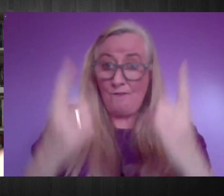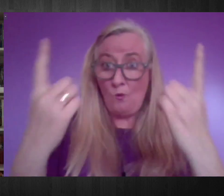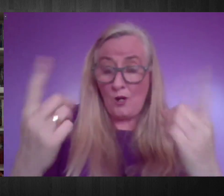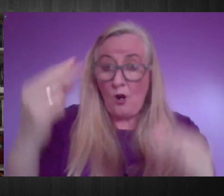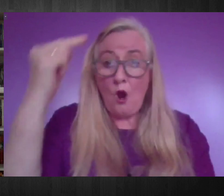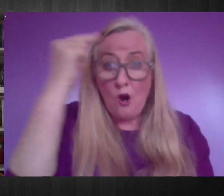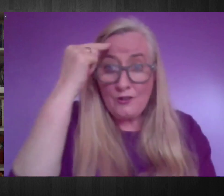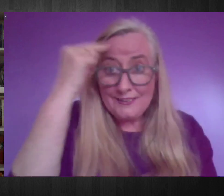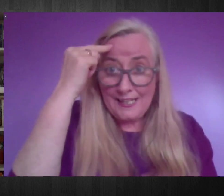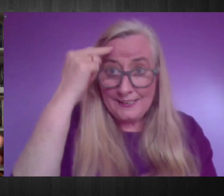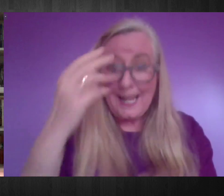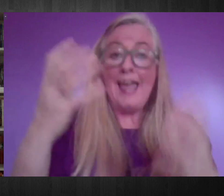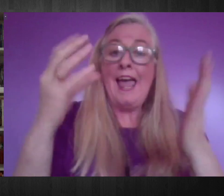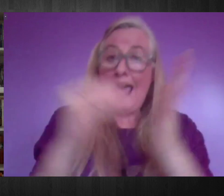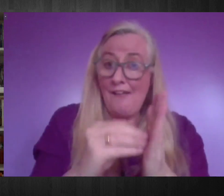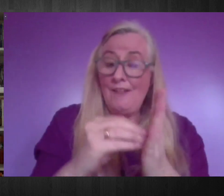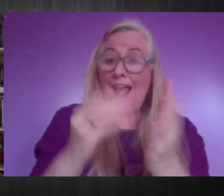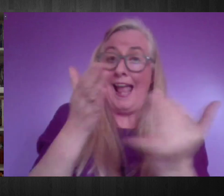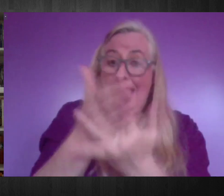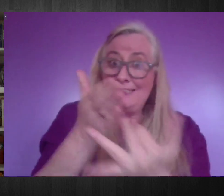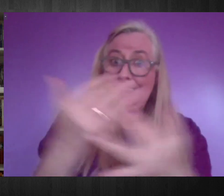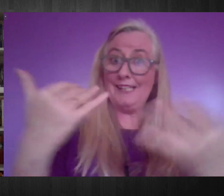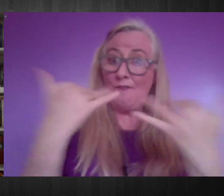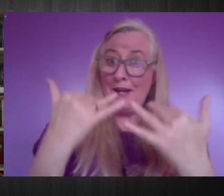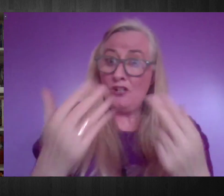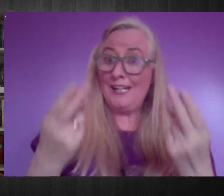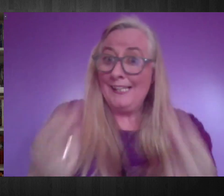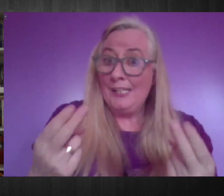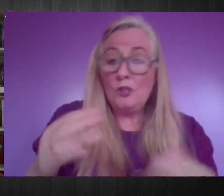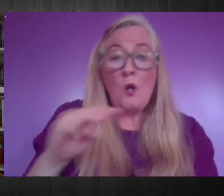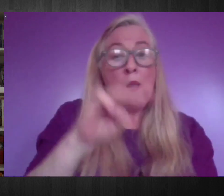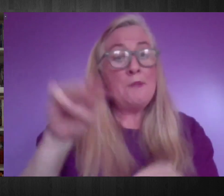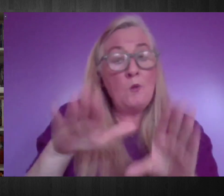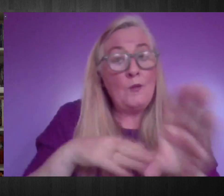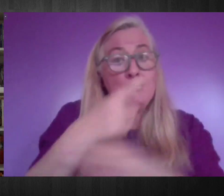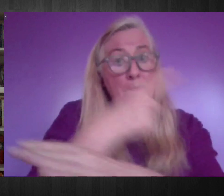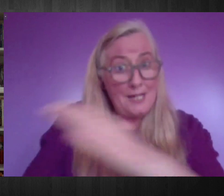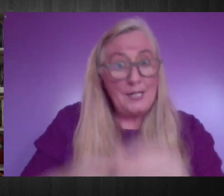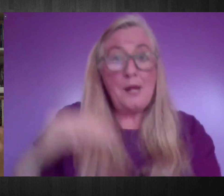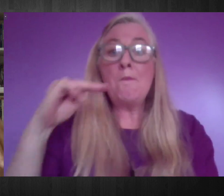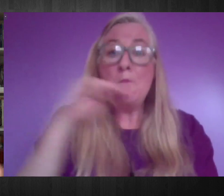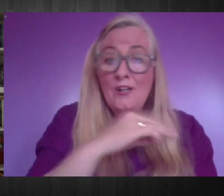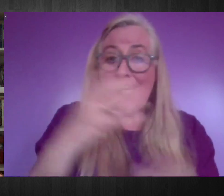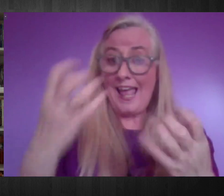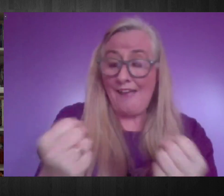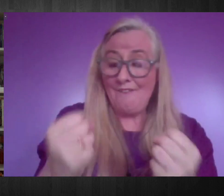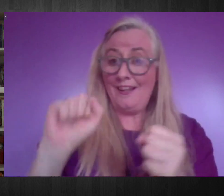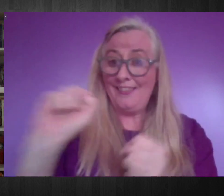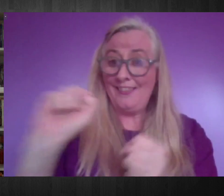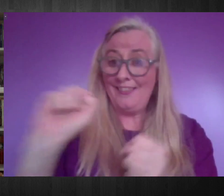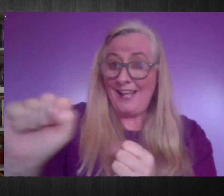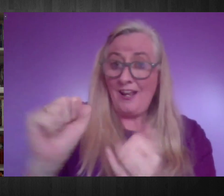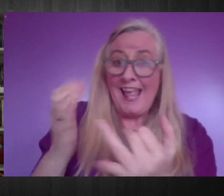is getting access to the information that is needed. So accessibility is a fundamental step. We need to think about non